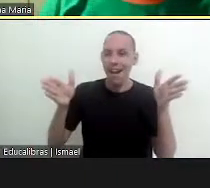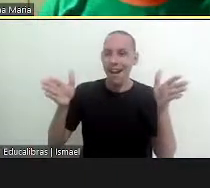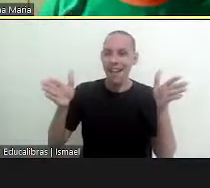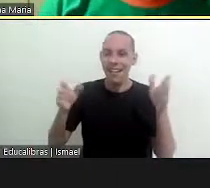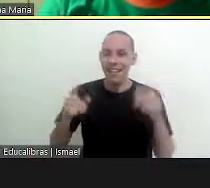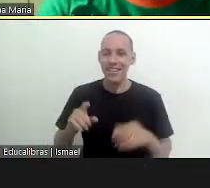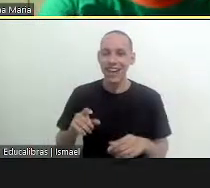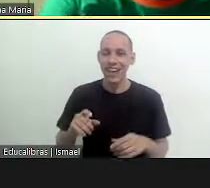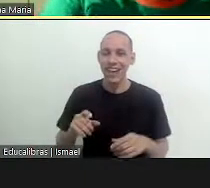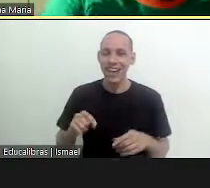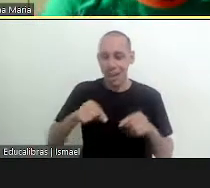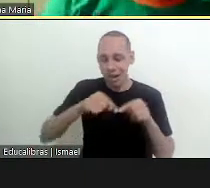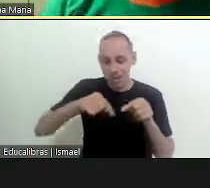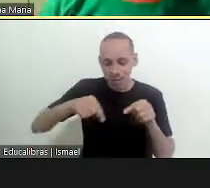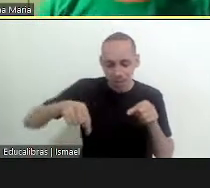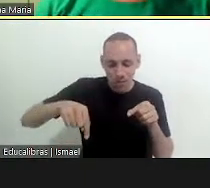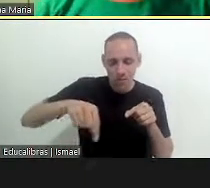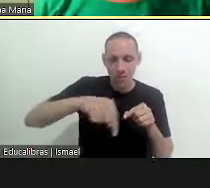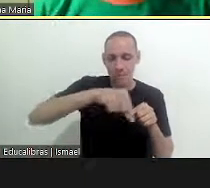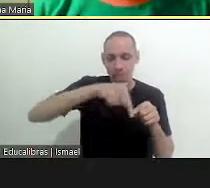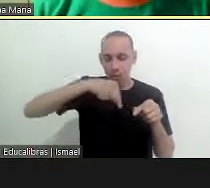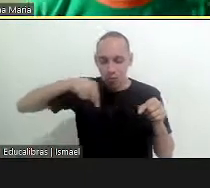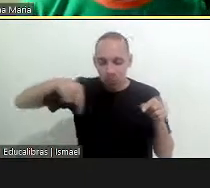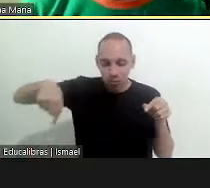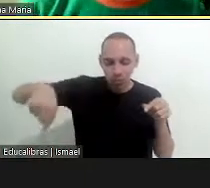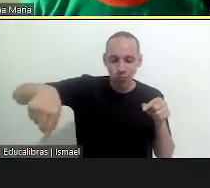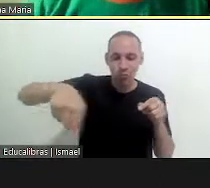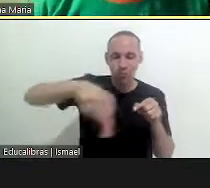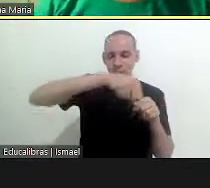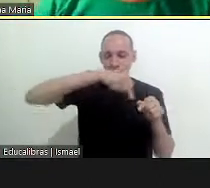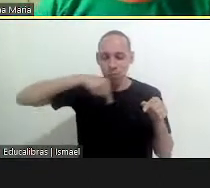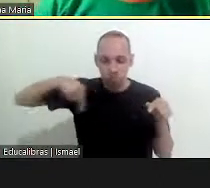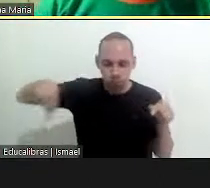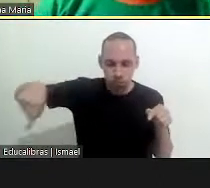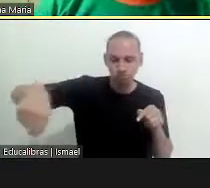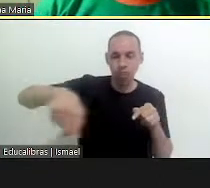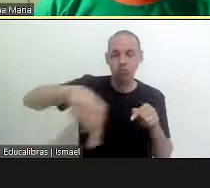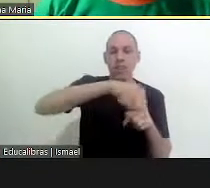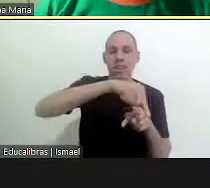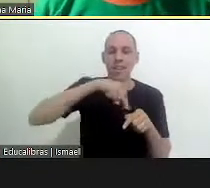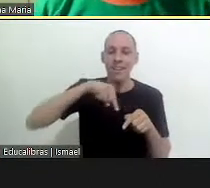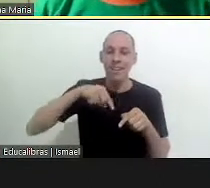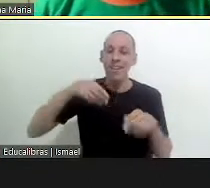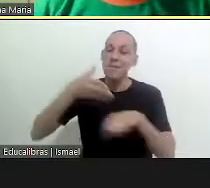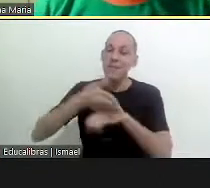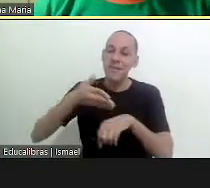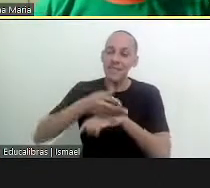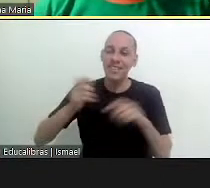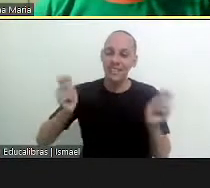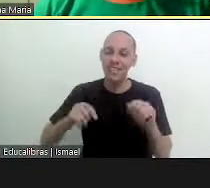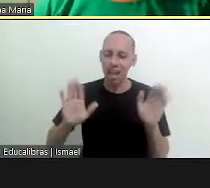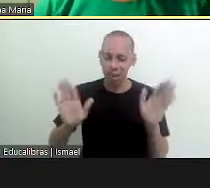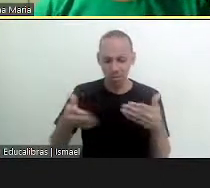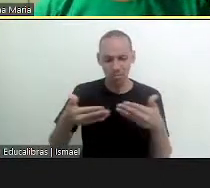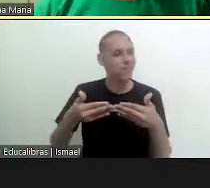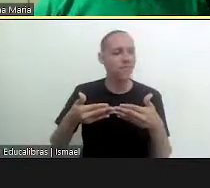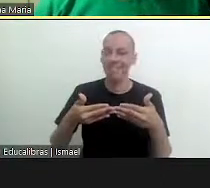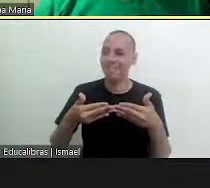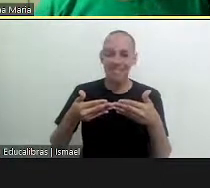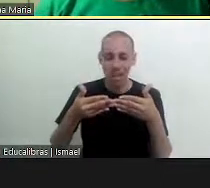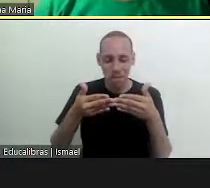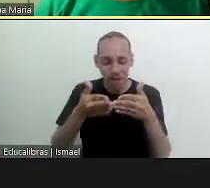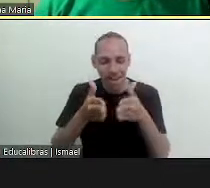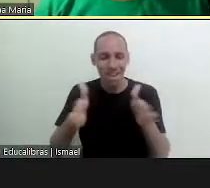and it is very open this wheel is very small and it's small and it goes increasing increasing and people being able to join